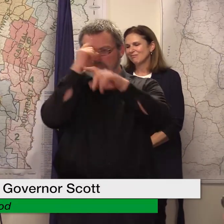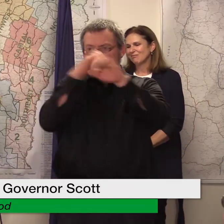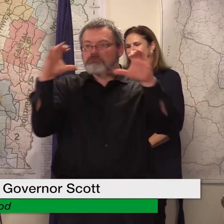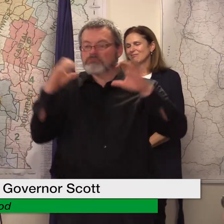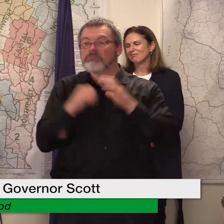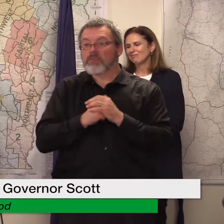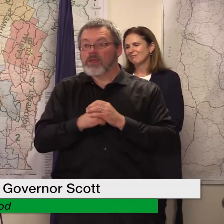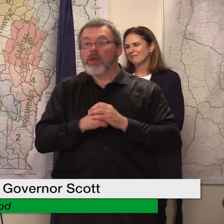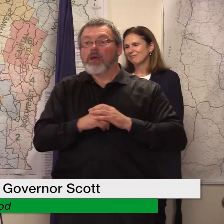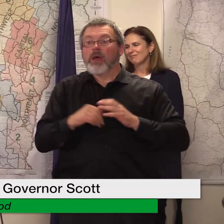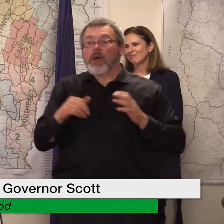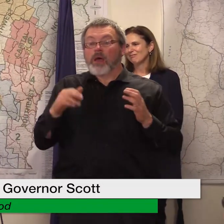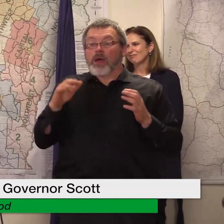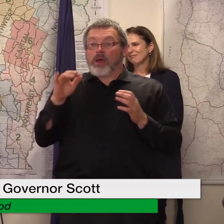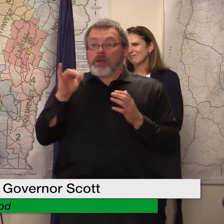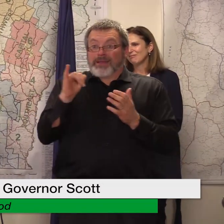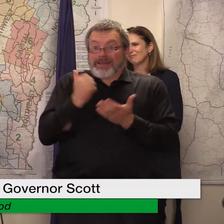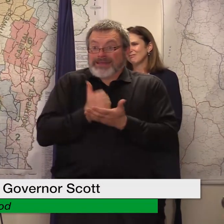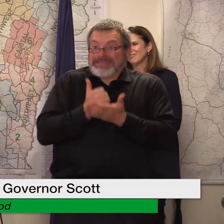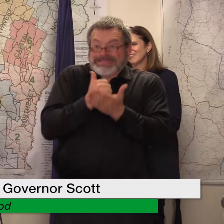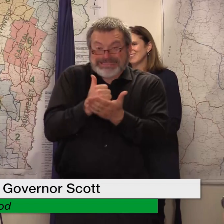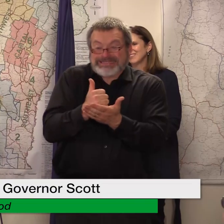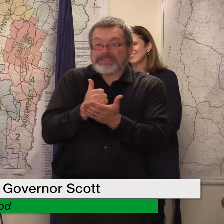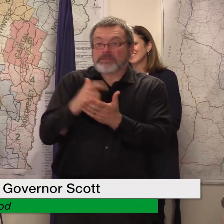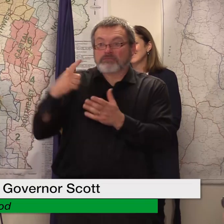um adjutant general gave those two marines a couple coins for their service